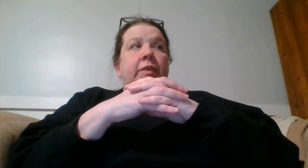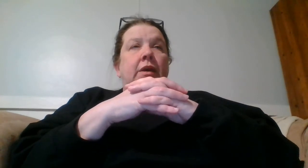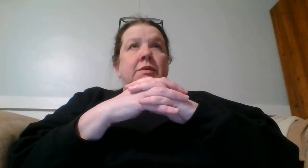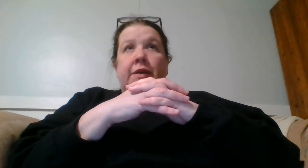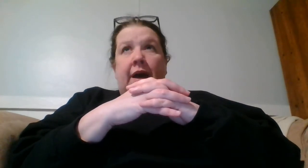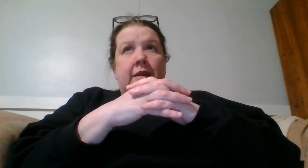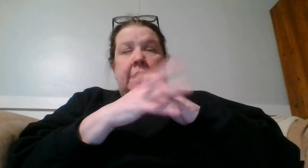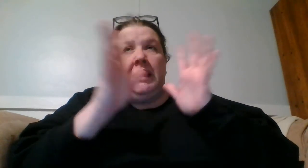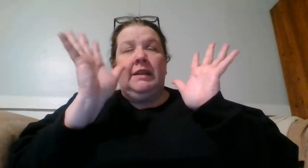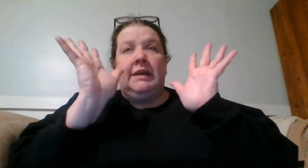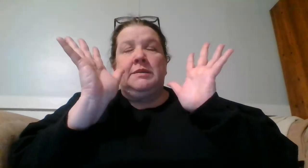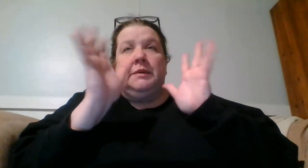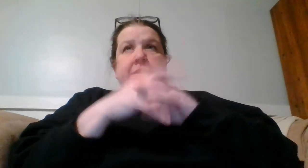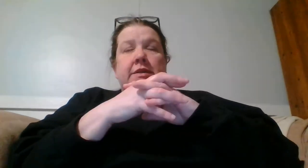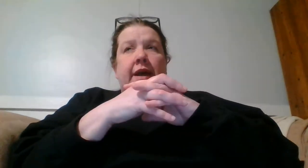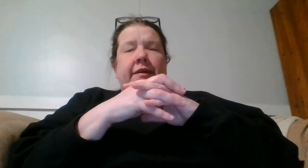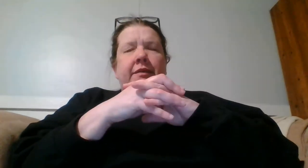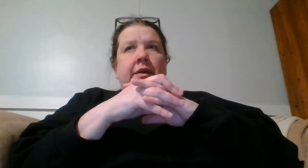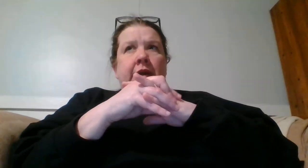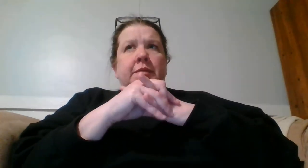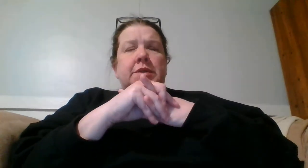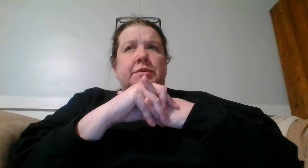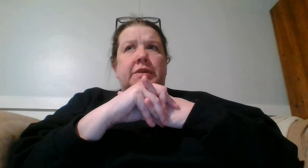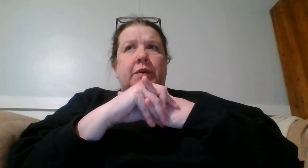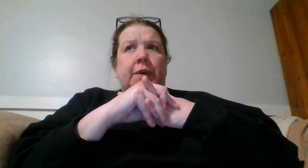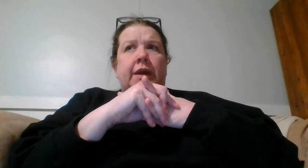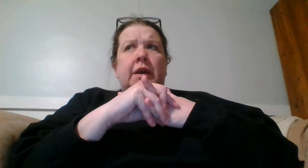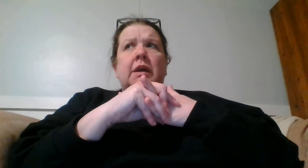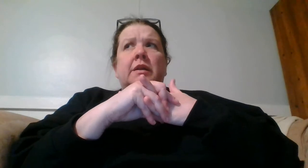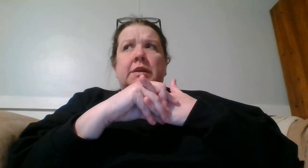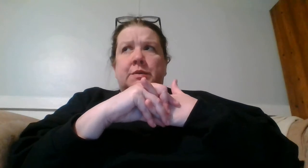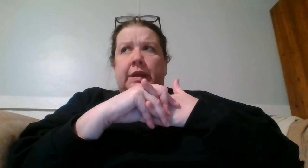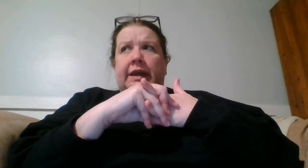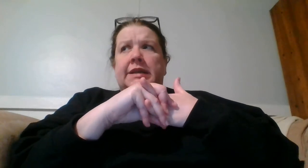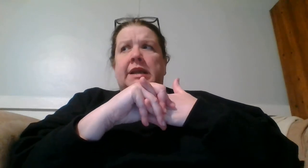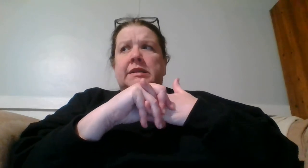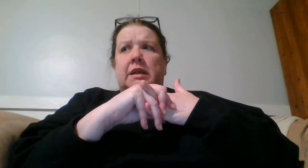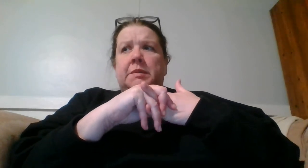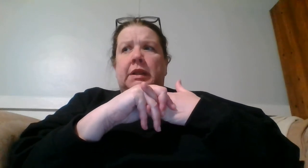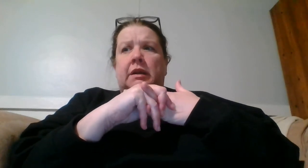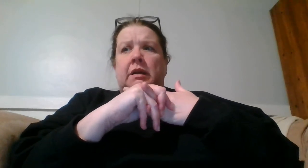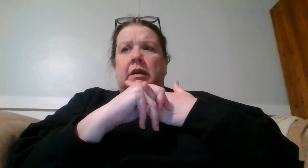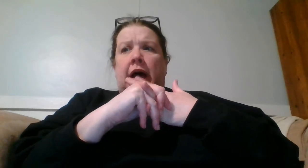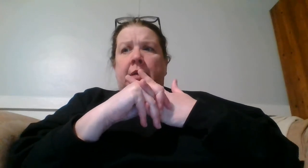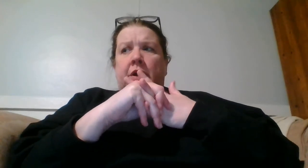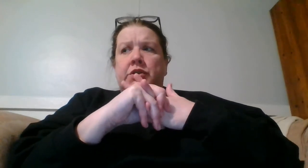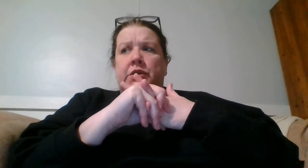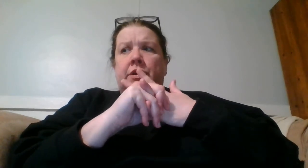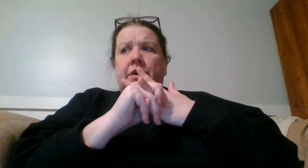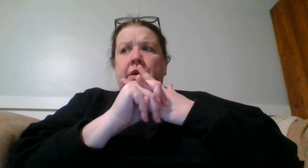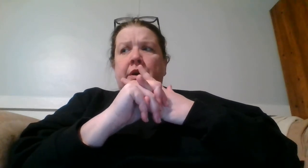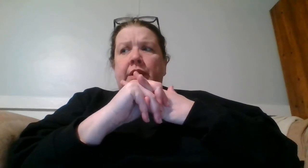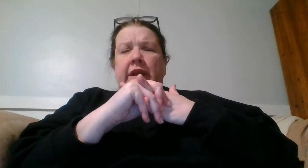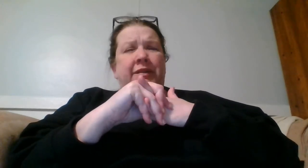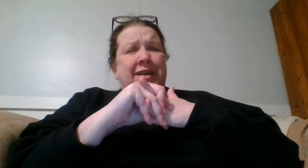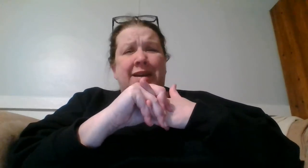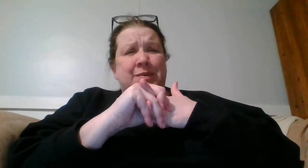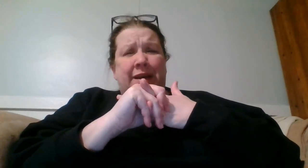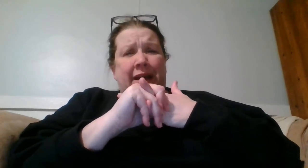so yeah that last week was just kind of it was a stressful week this week like I said it's going to be a little high pressure even next week I